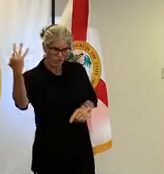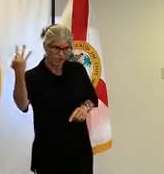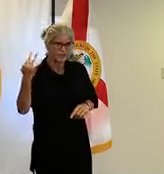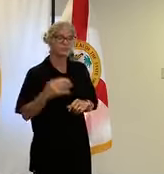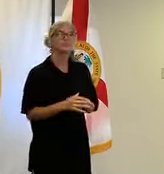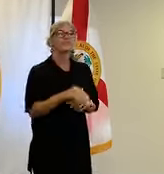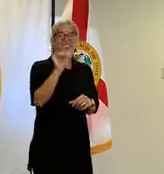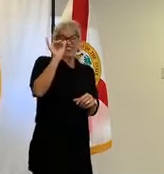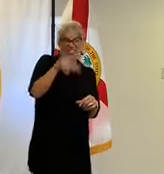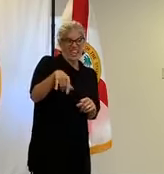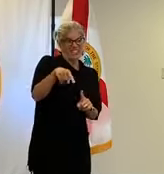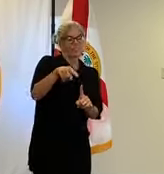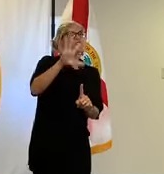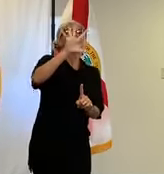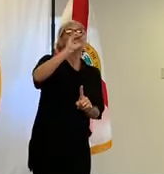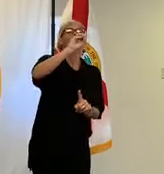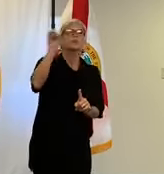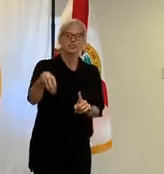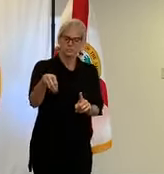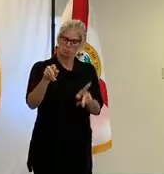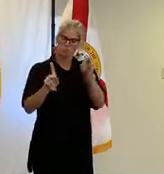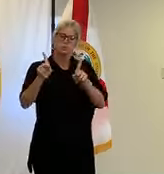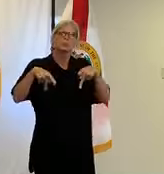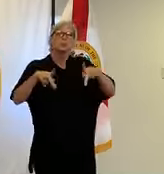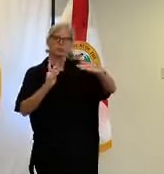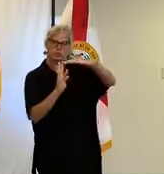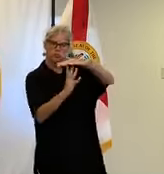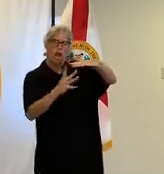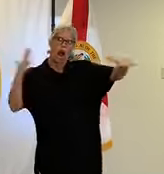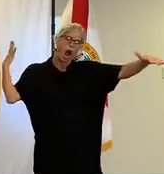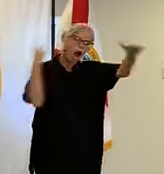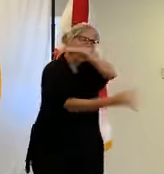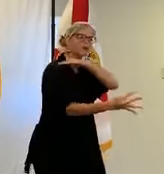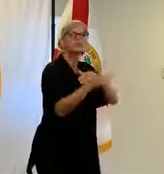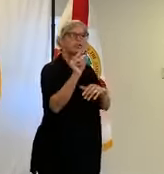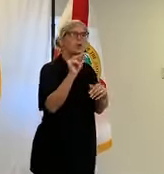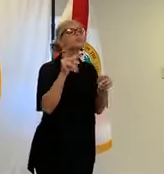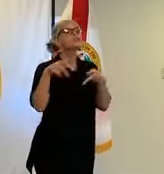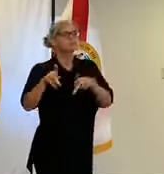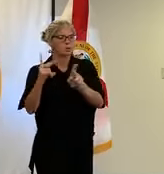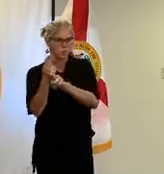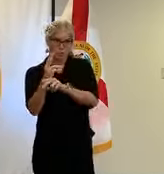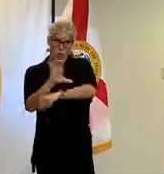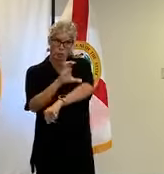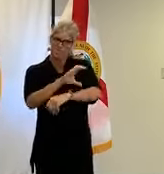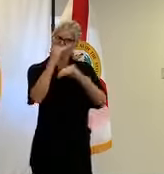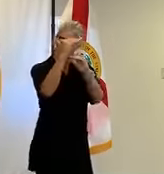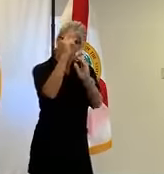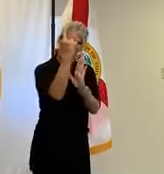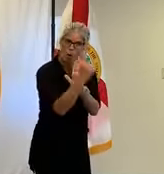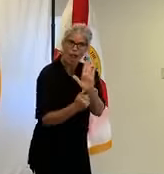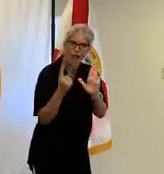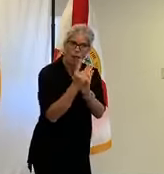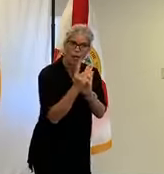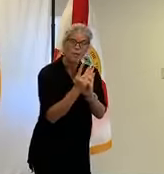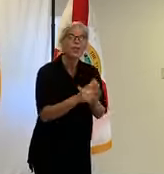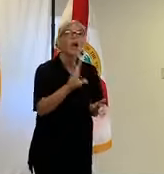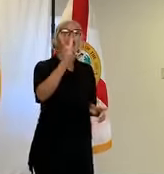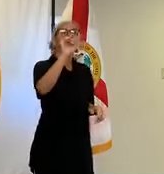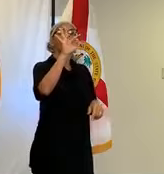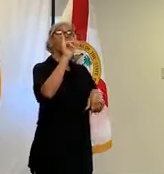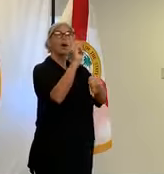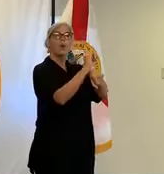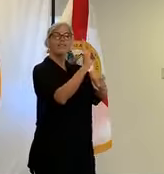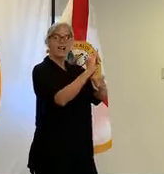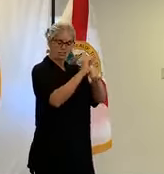at 50 capacity with computer use for an hour each day and wi-fi is also available and can